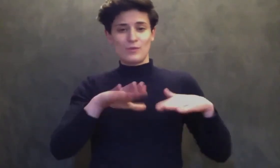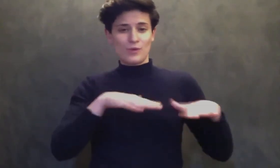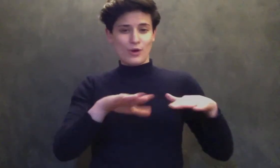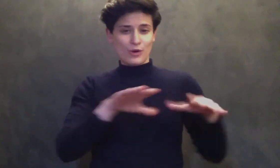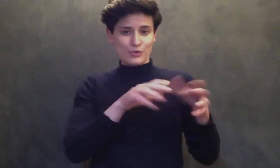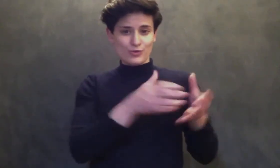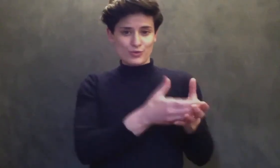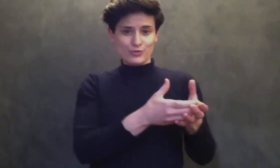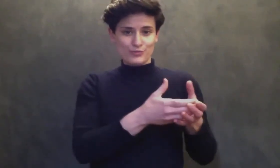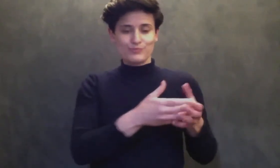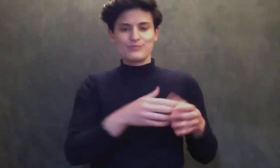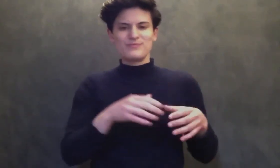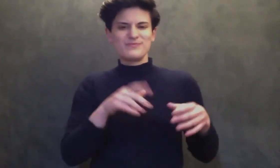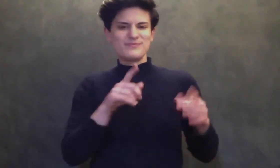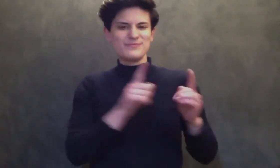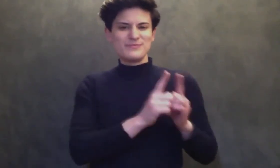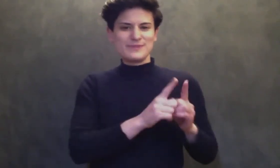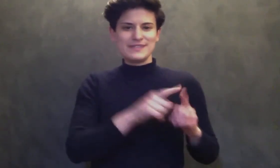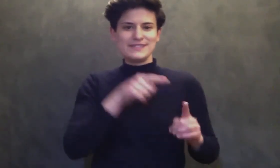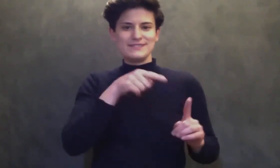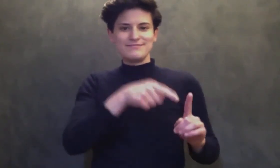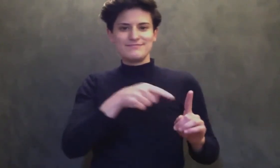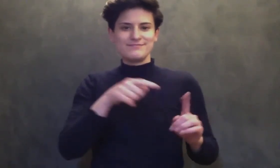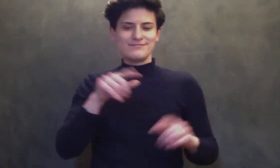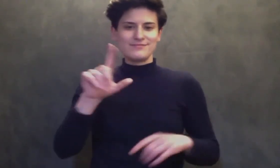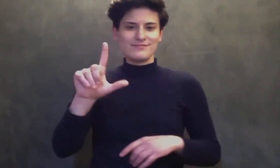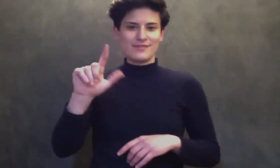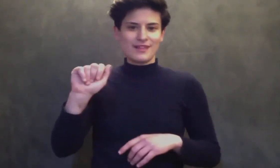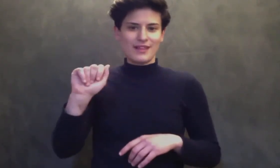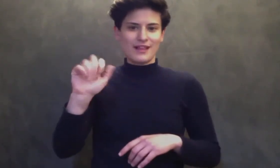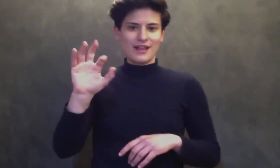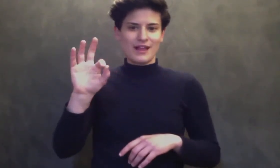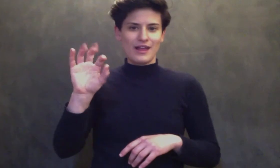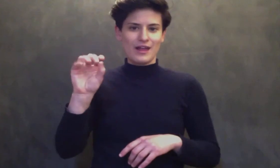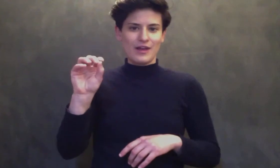We're going to be having a walking group meet at LaFortune Park.